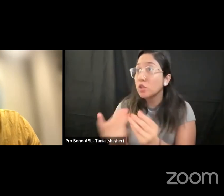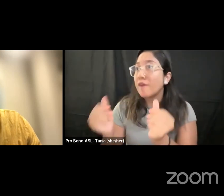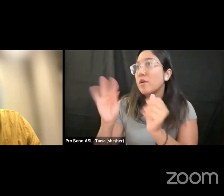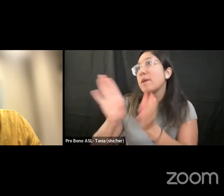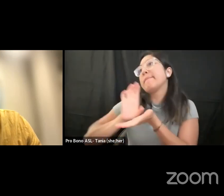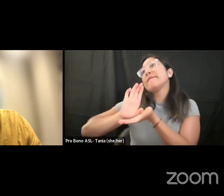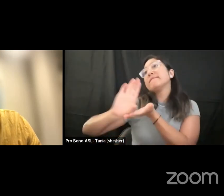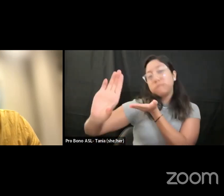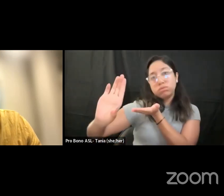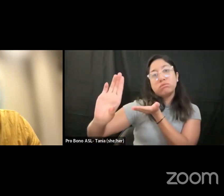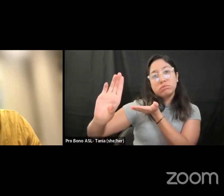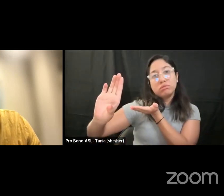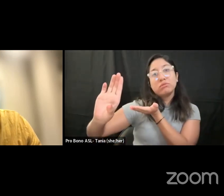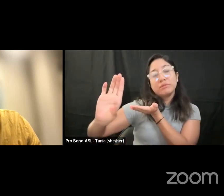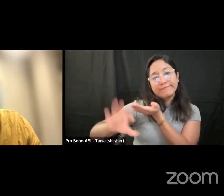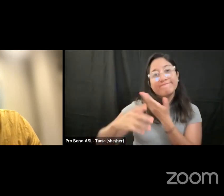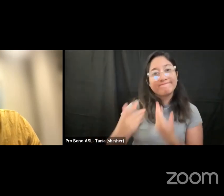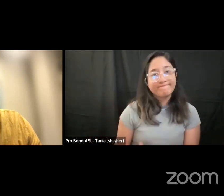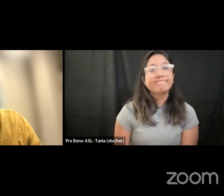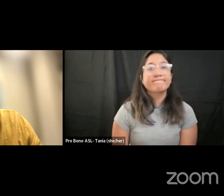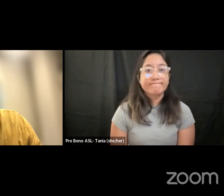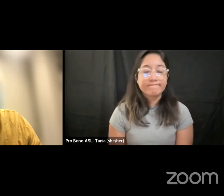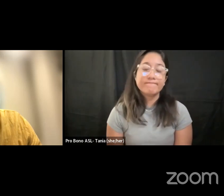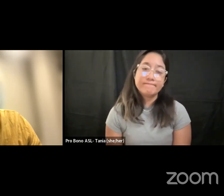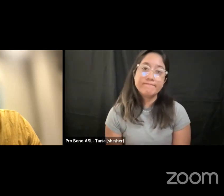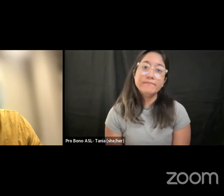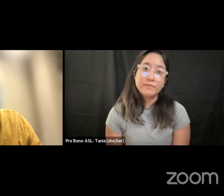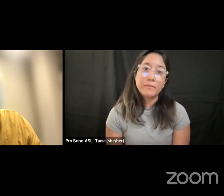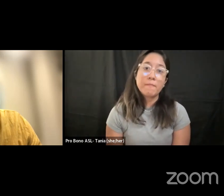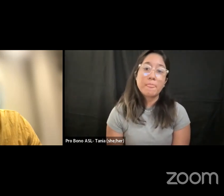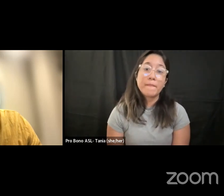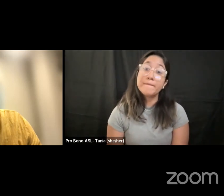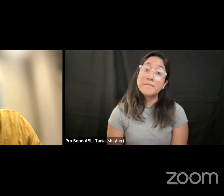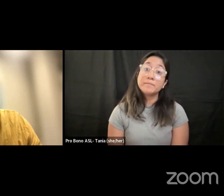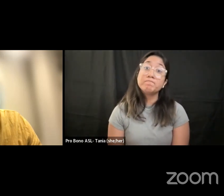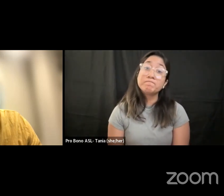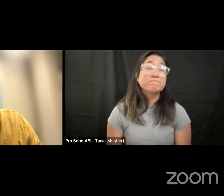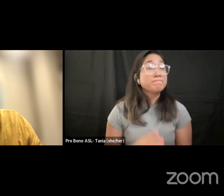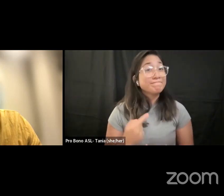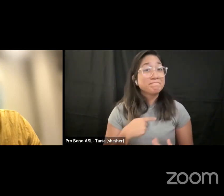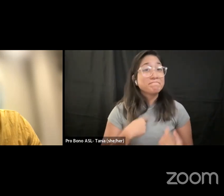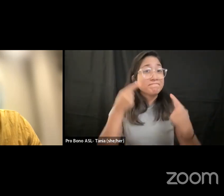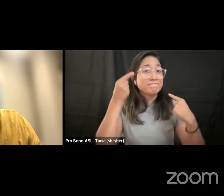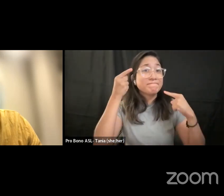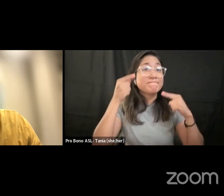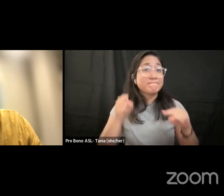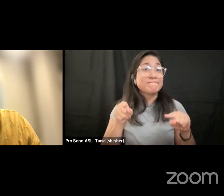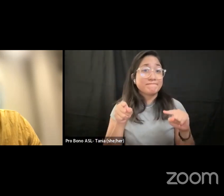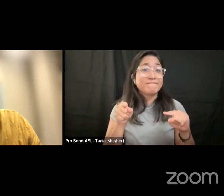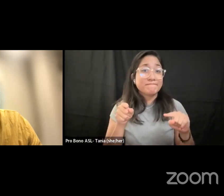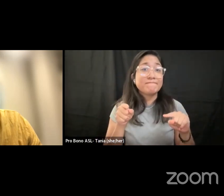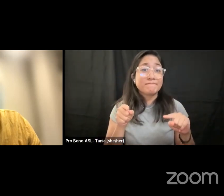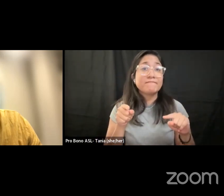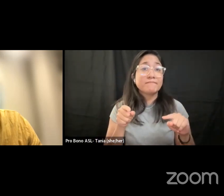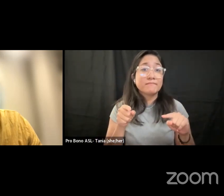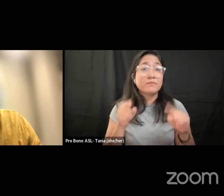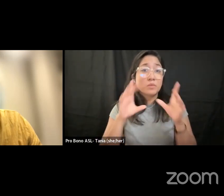you know so i would say that i do agree um to what he's saying